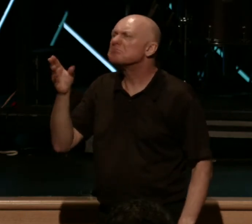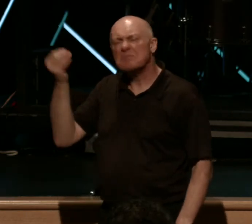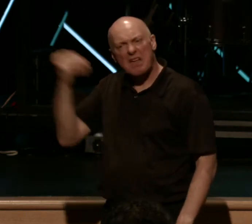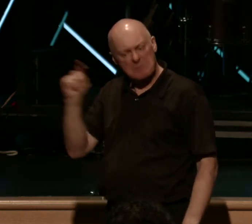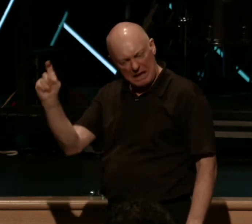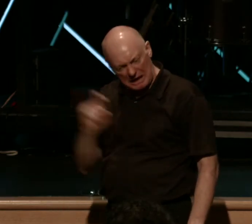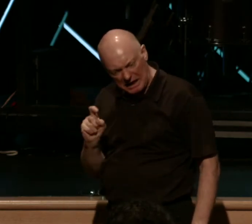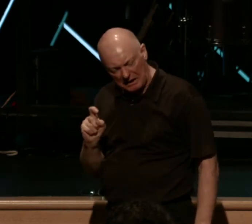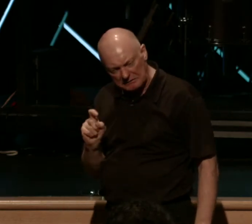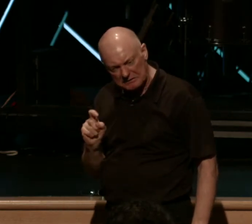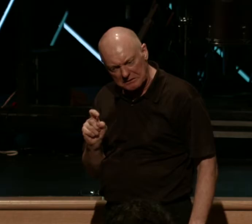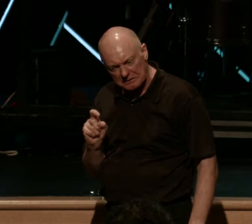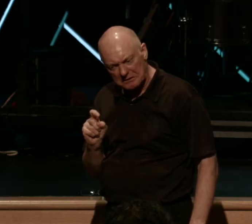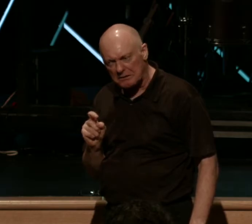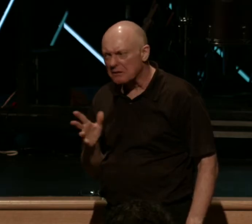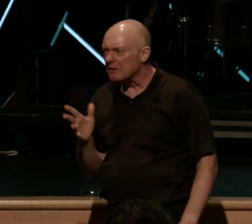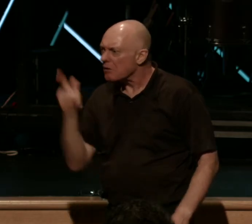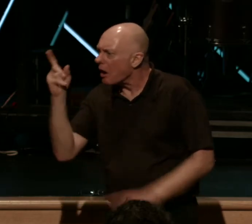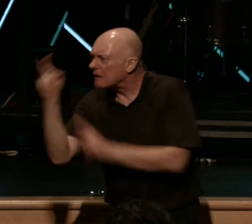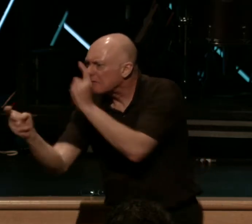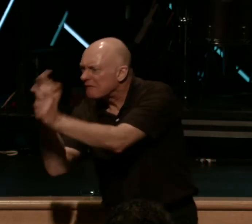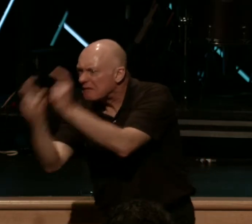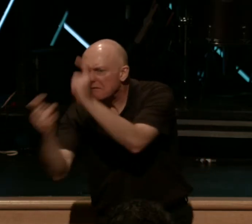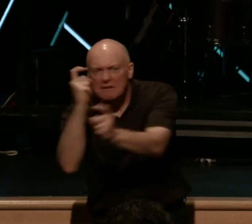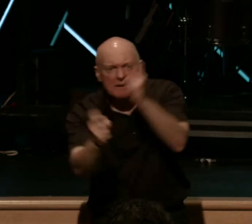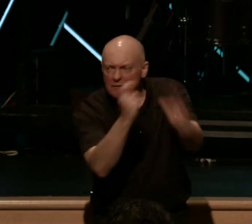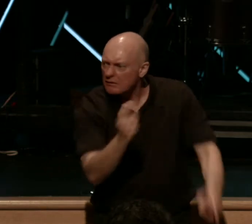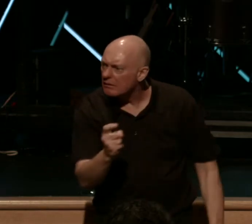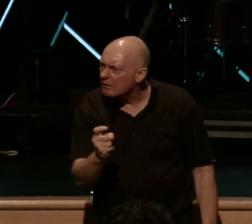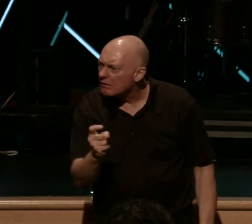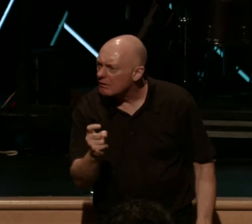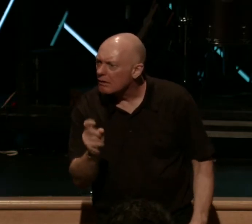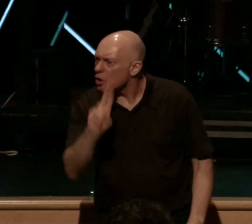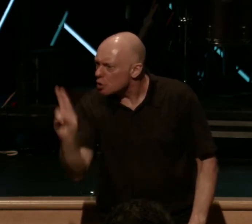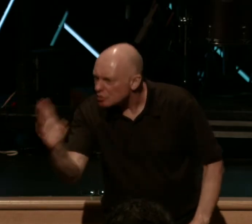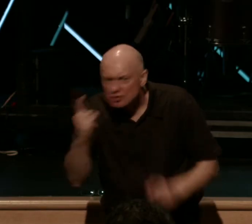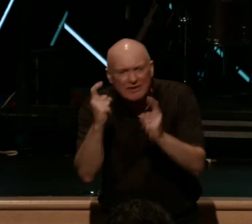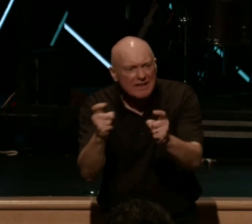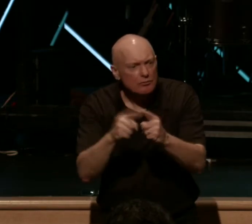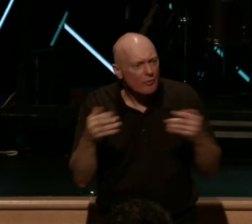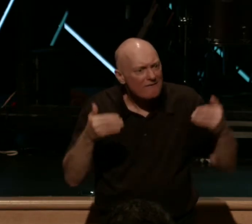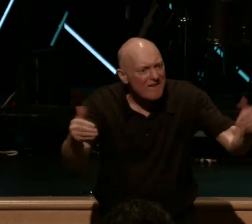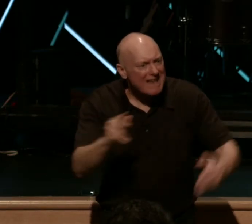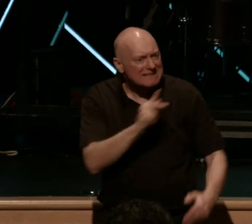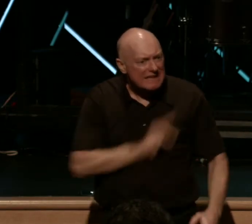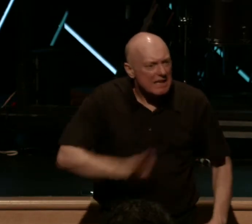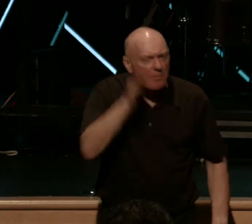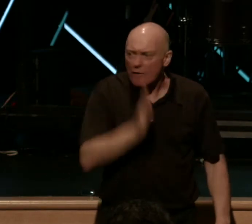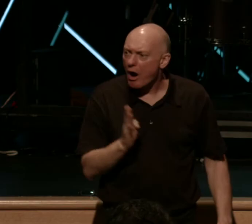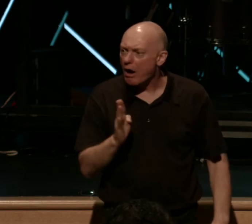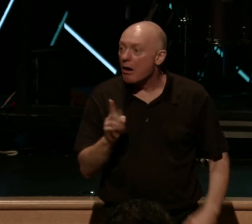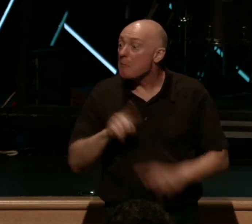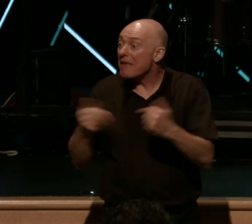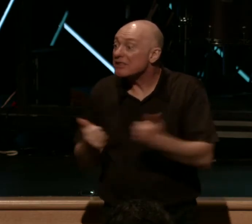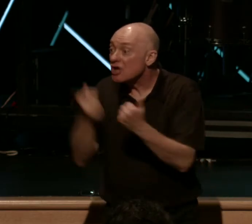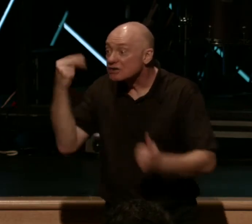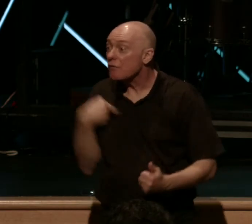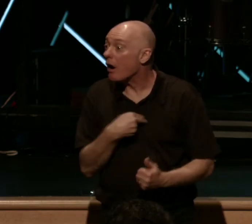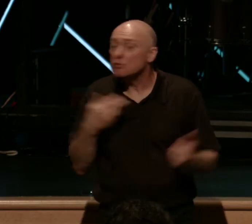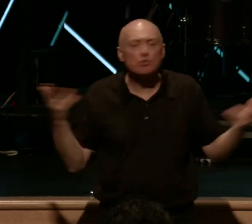utilized gifts in their life, or will utilize gifts to advance the kingdom of God. Now the challenge for us is this, is